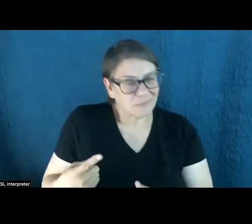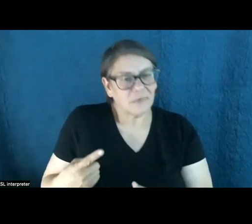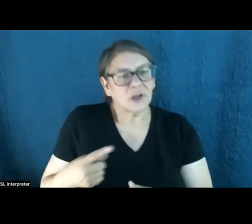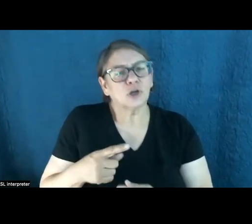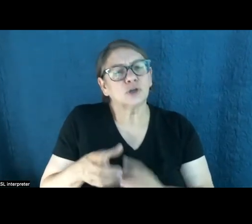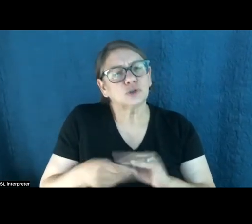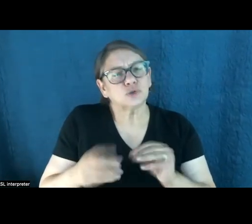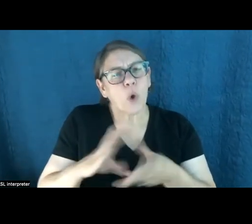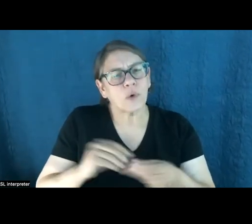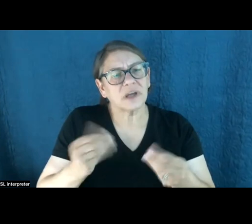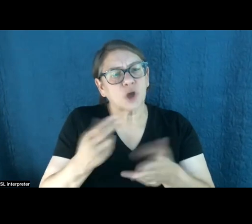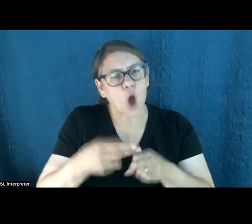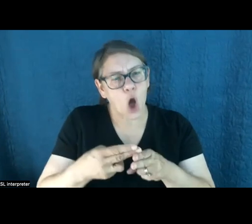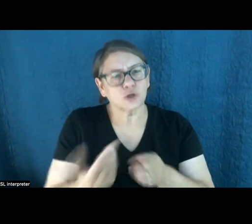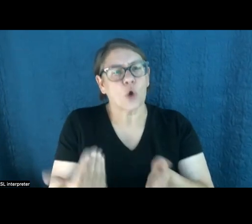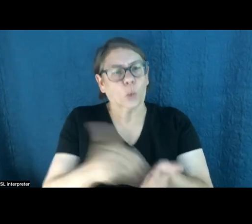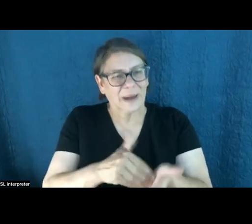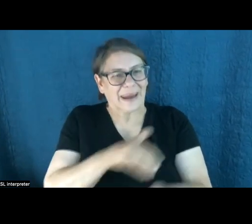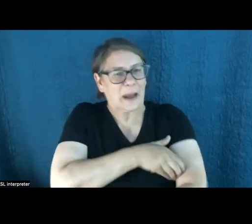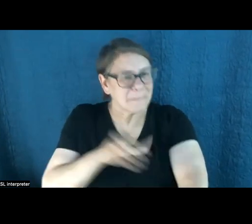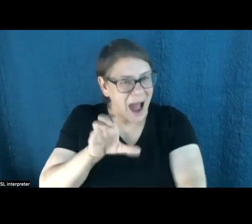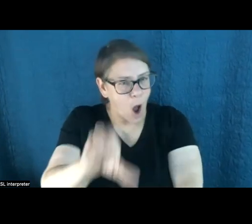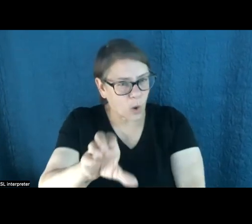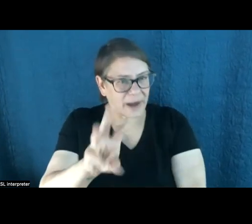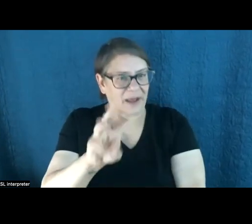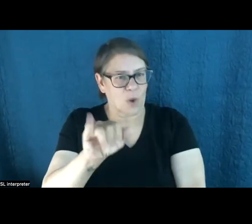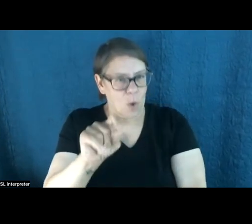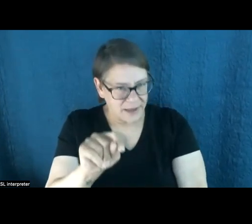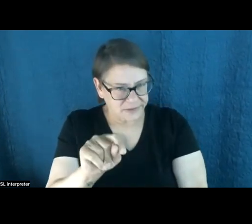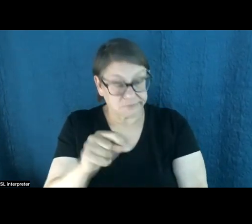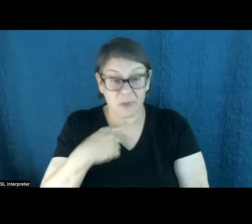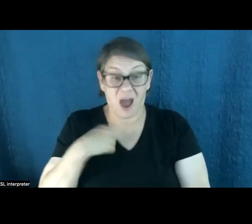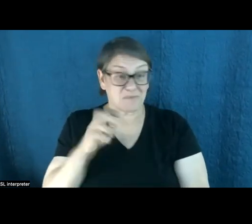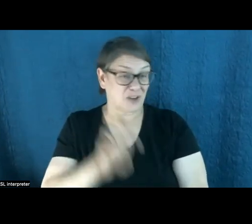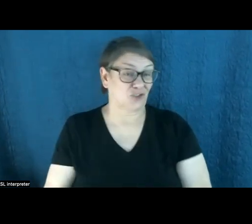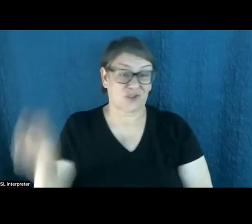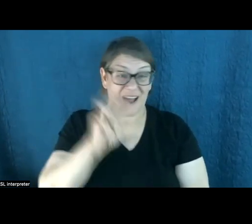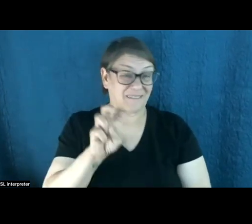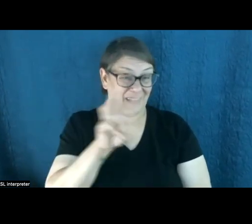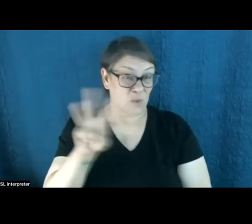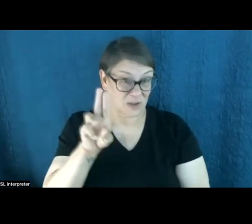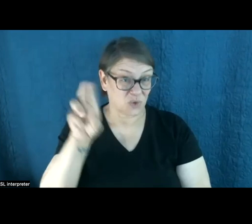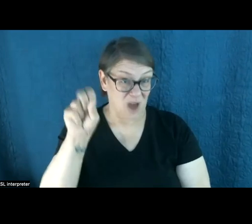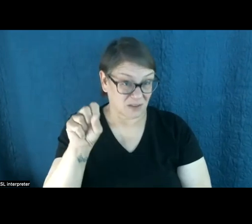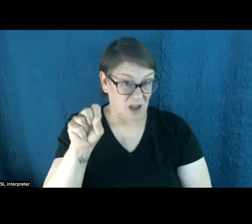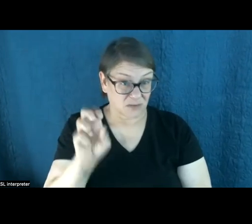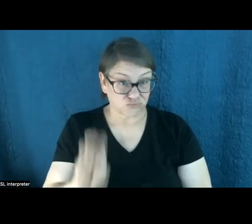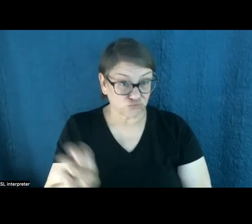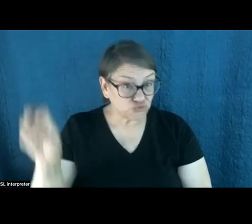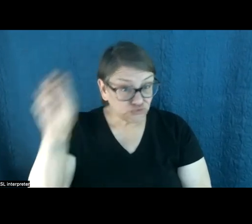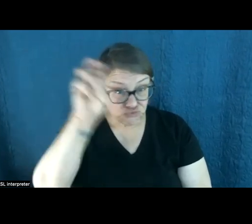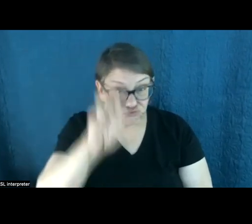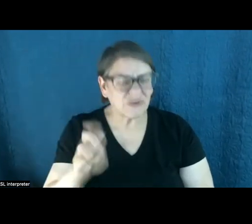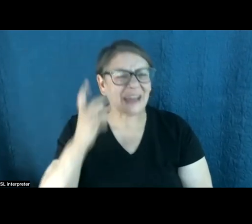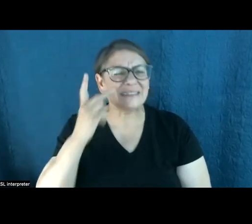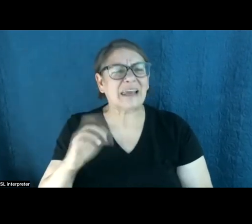Repowering the West, where basically what I've been doing is I've been traveling all over the Western United States and looking at how local